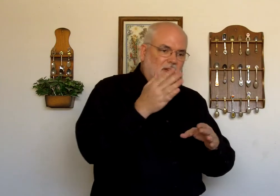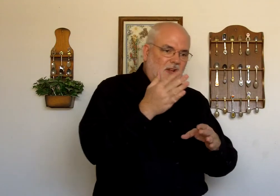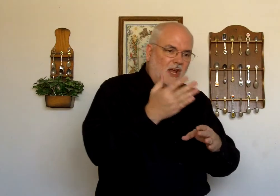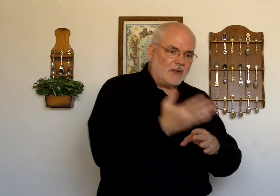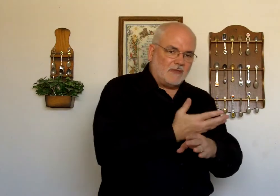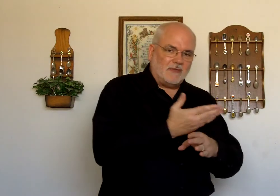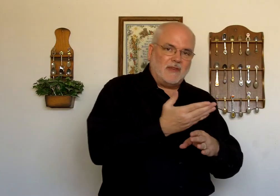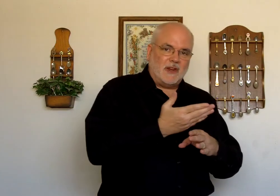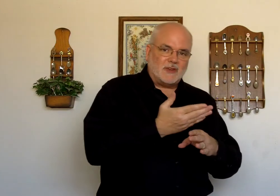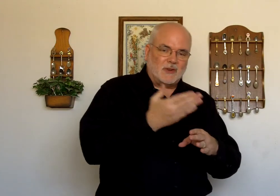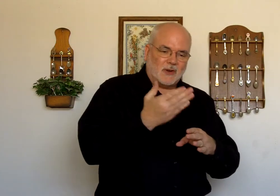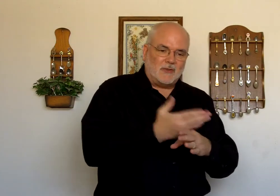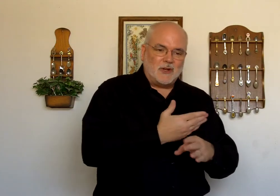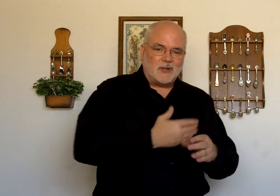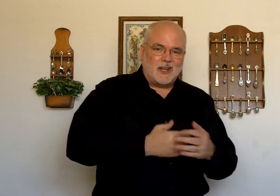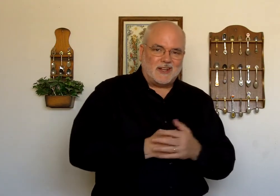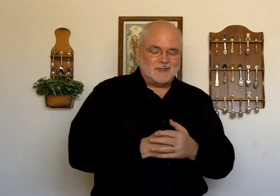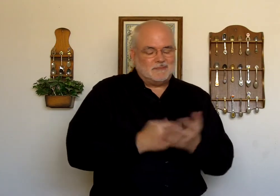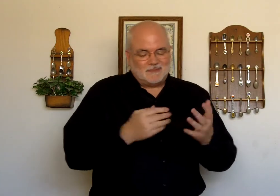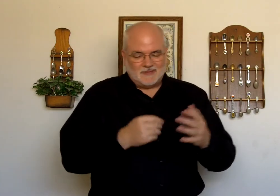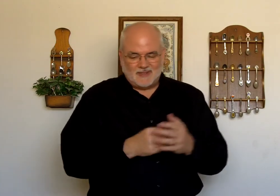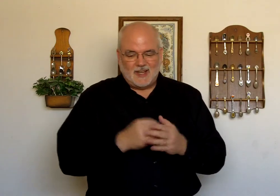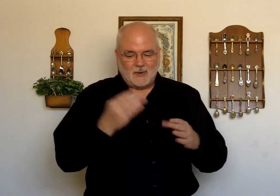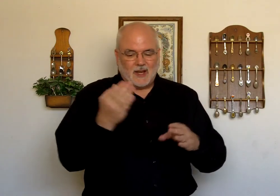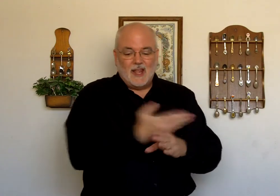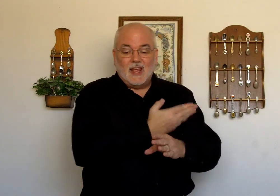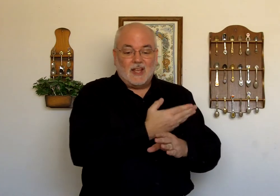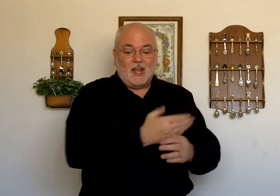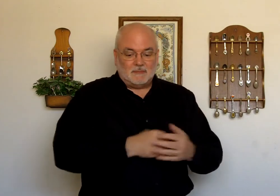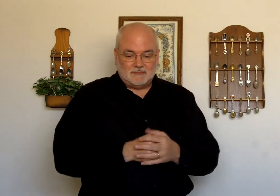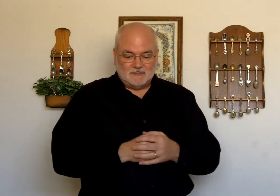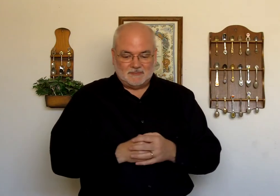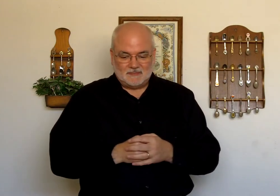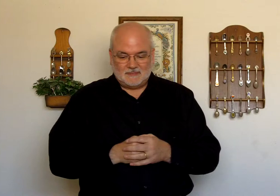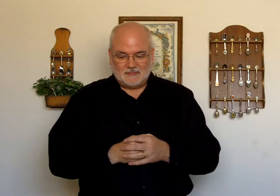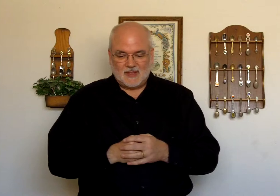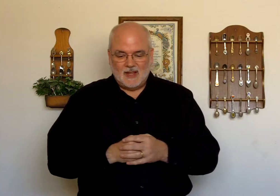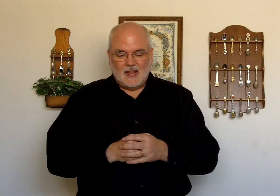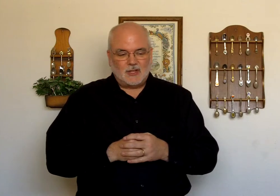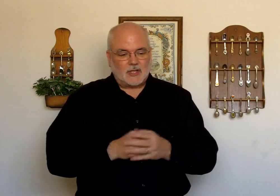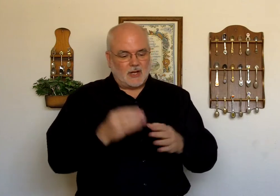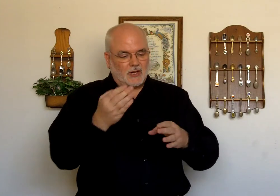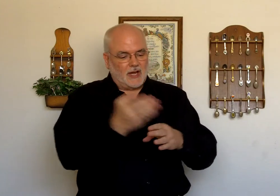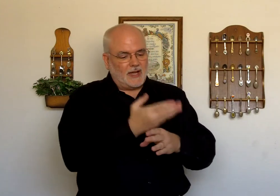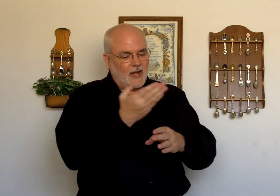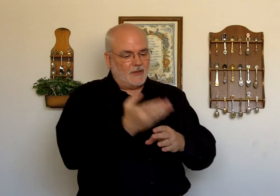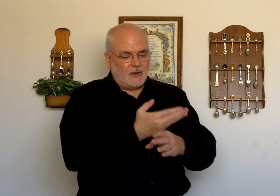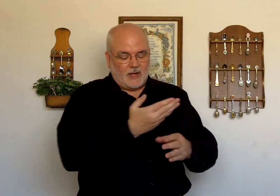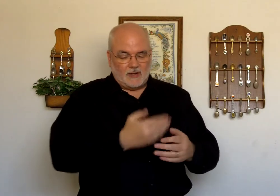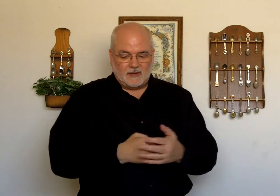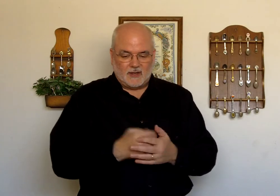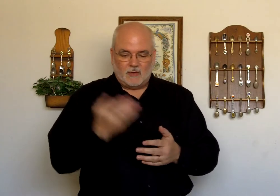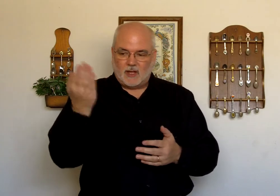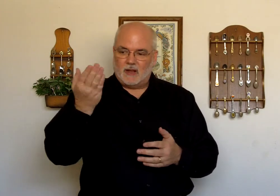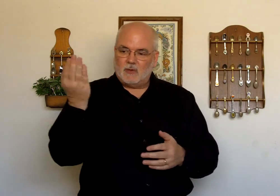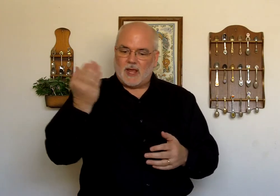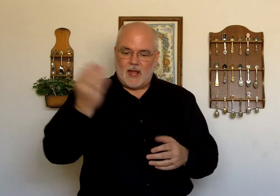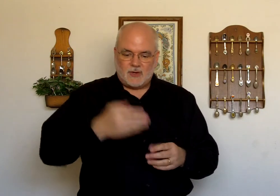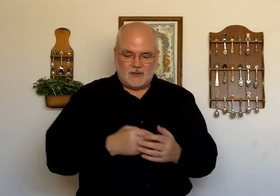Cut. Finished. Or finished cut. Anyway. Cut. Just like you're cutting down the grain. With a hatchet.